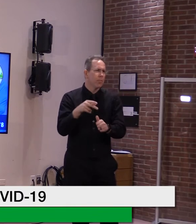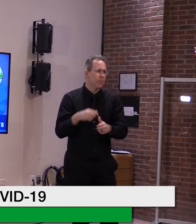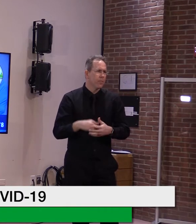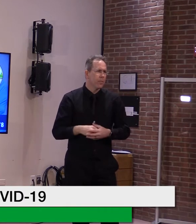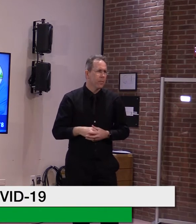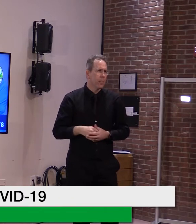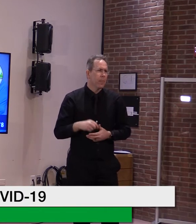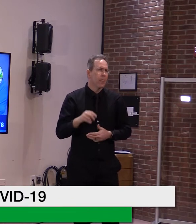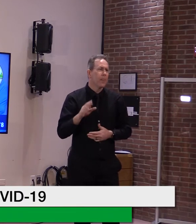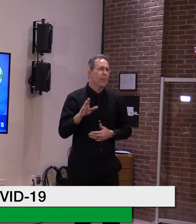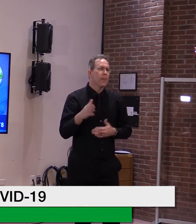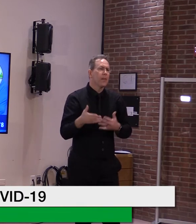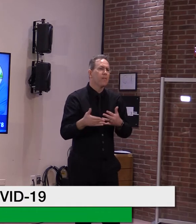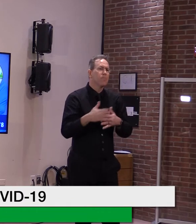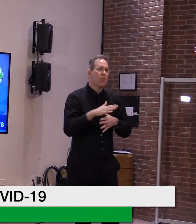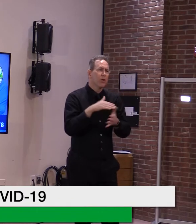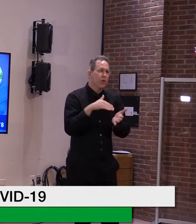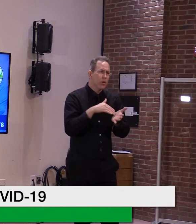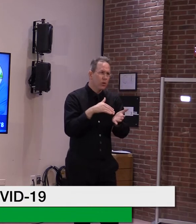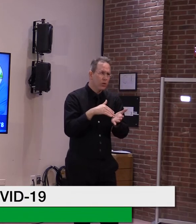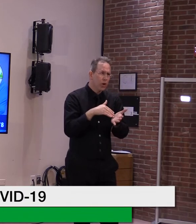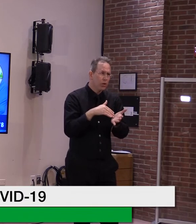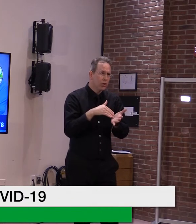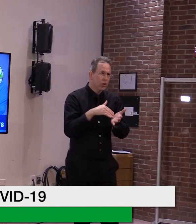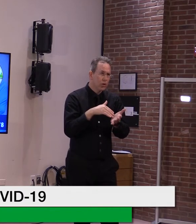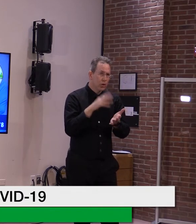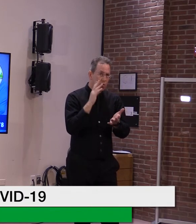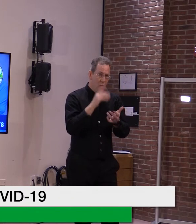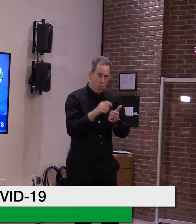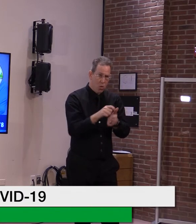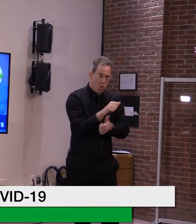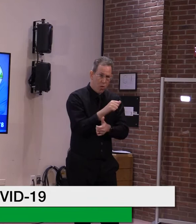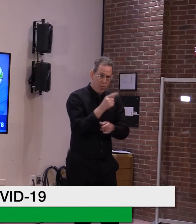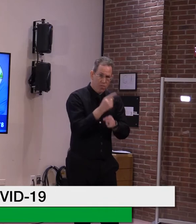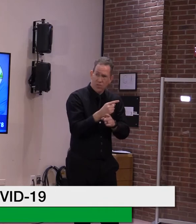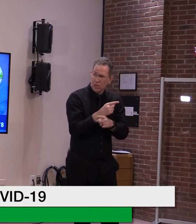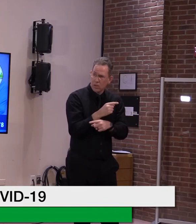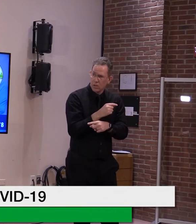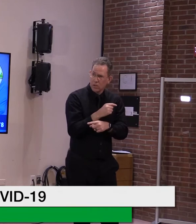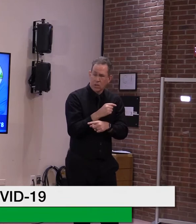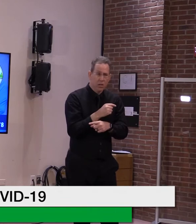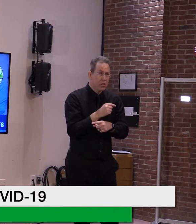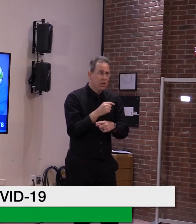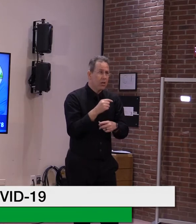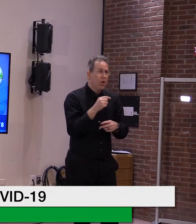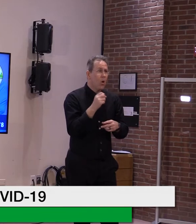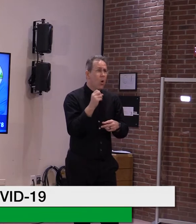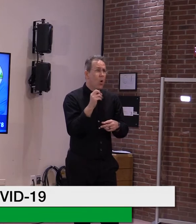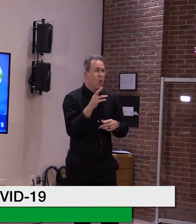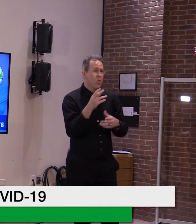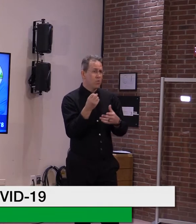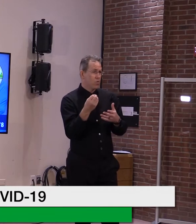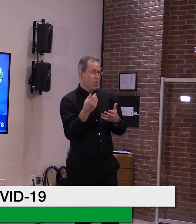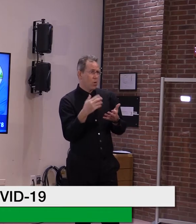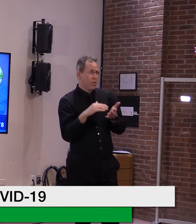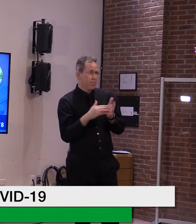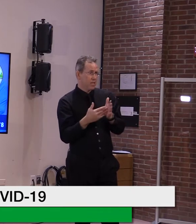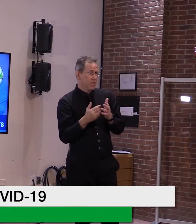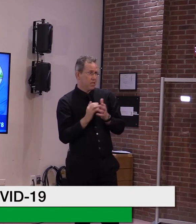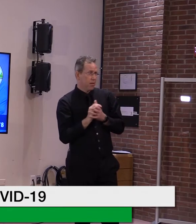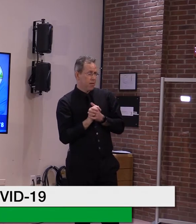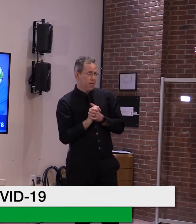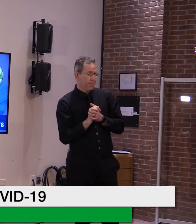is kind of being eliminated. So is anyone currently eligible for a vaccine, um,